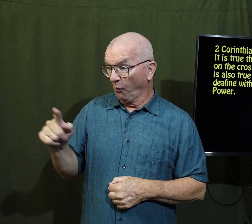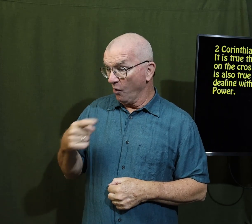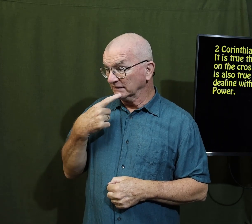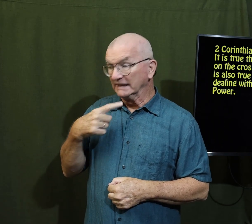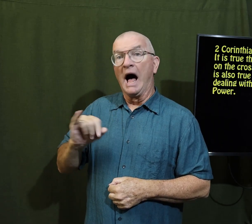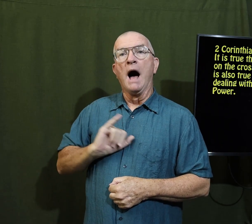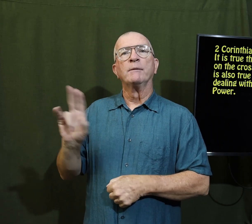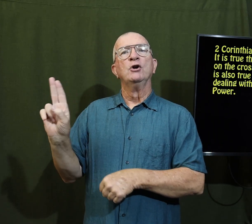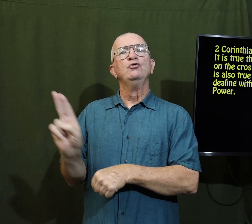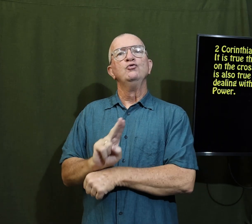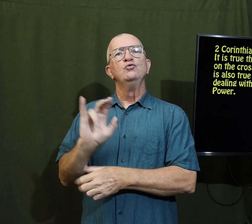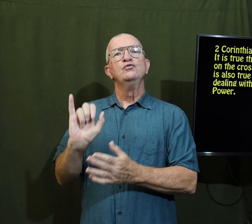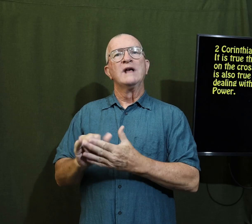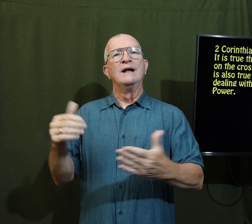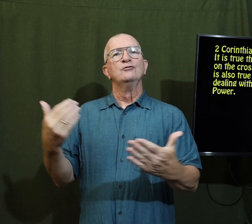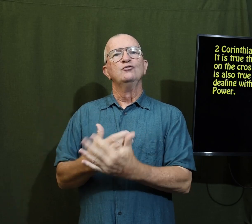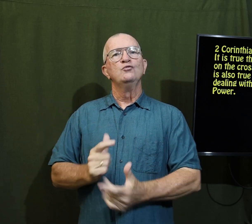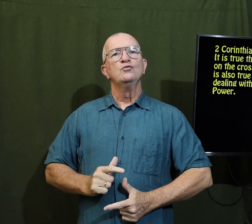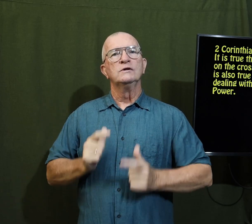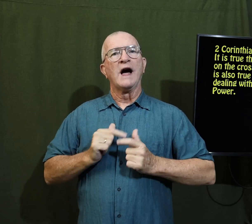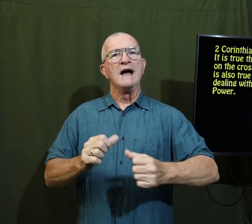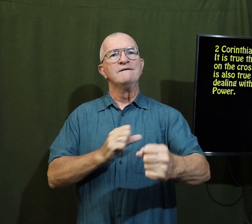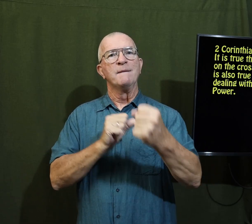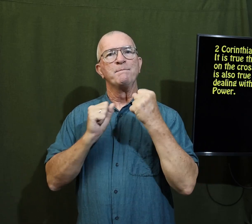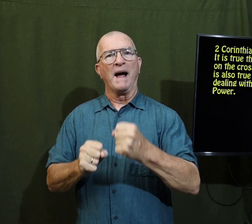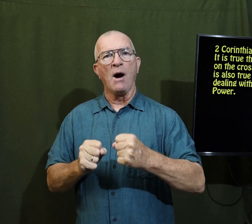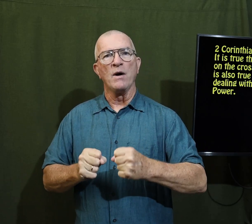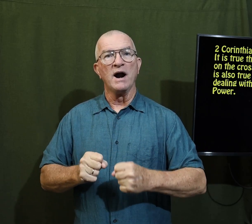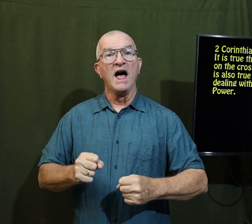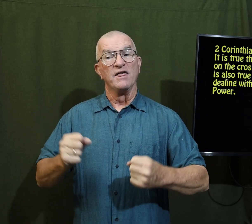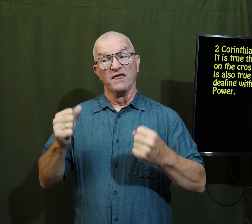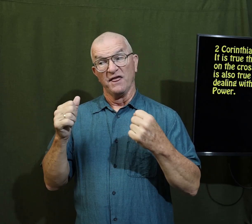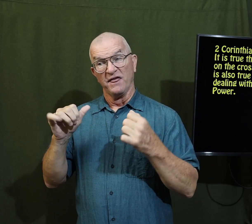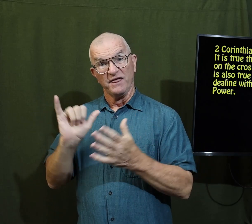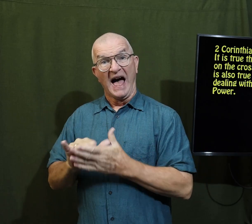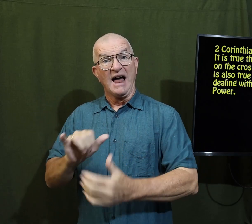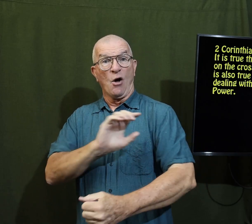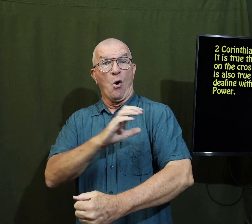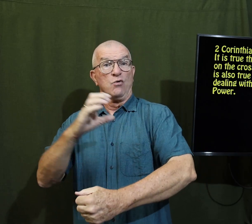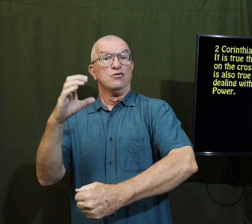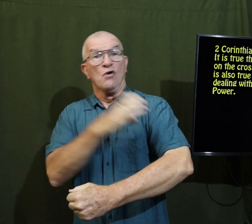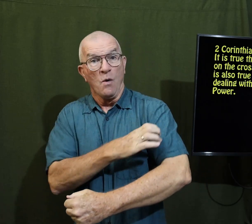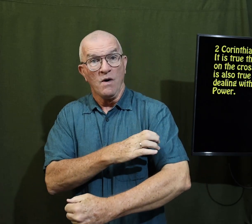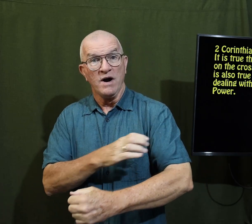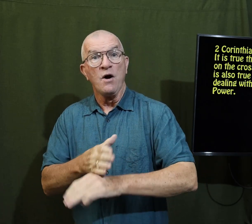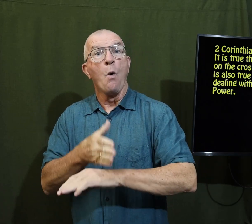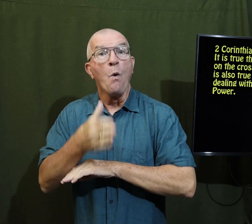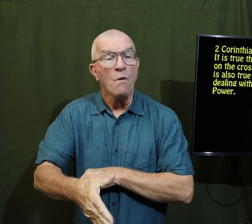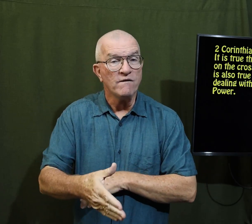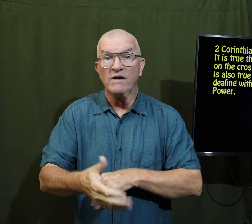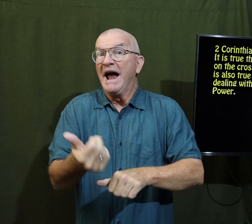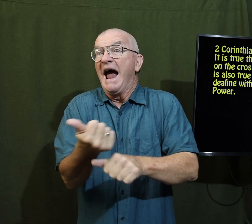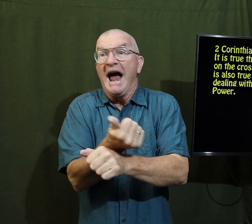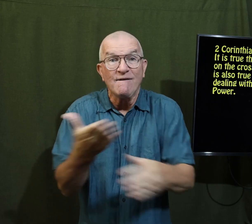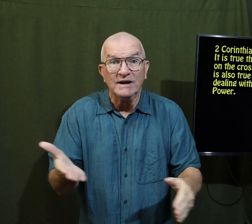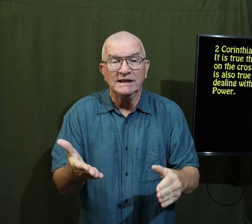Paul is saying I'm using that new life that power that authority over